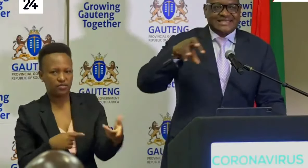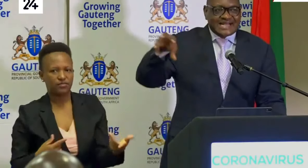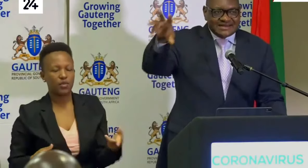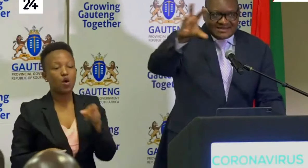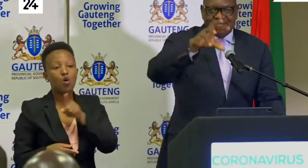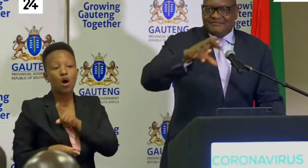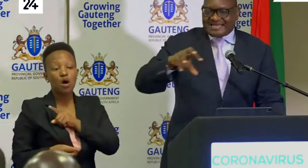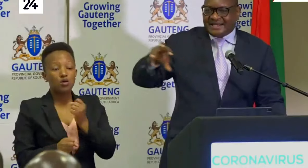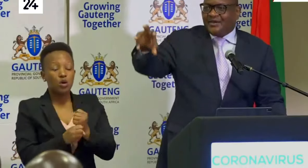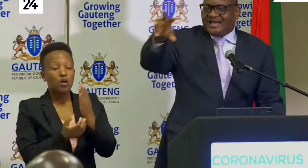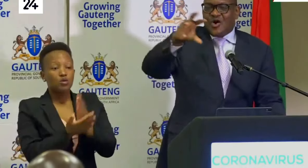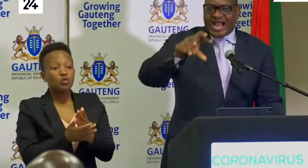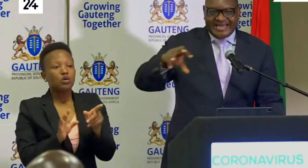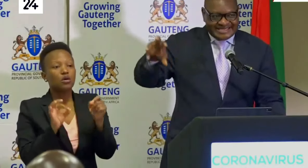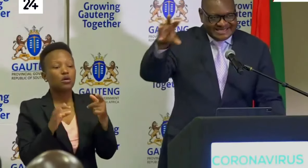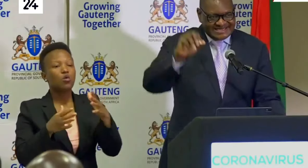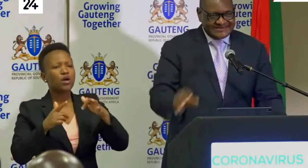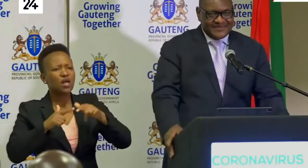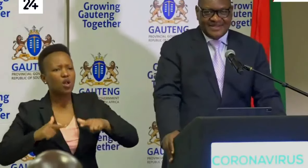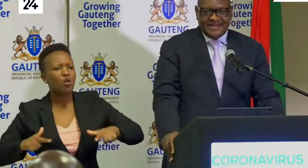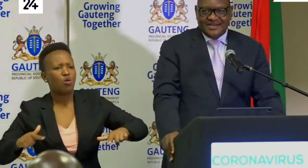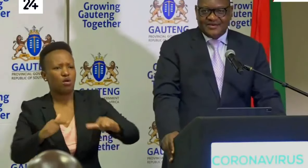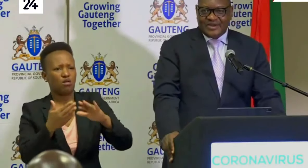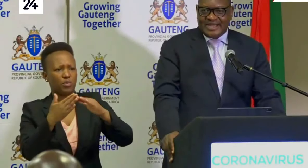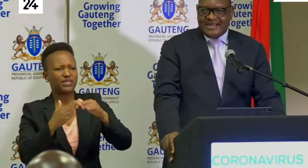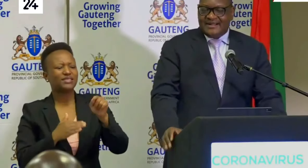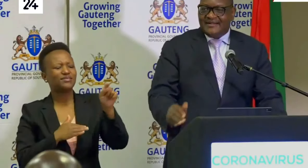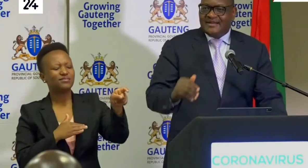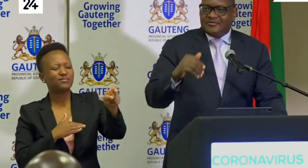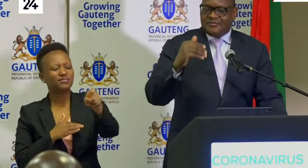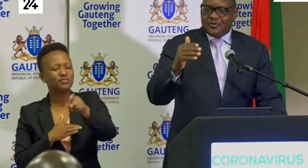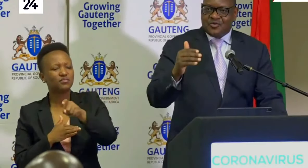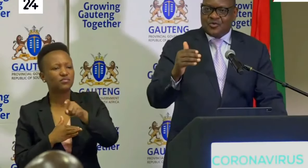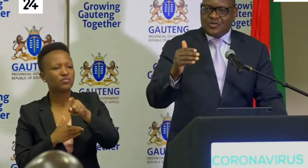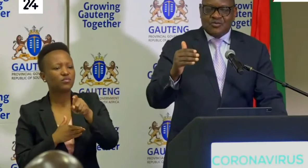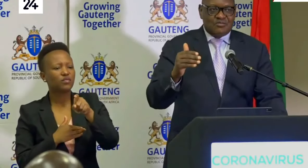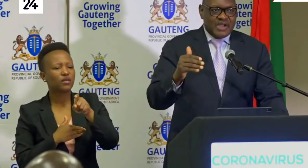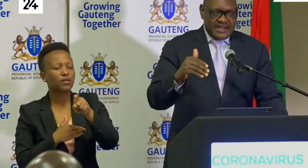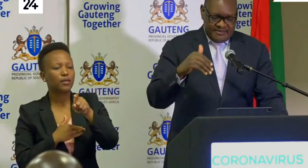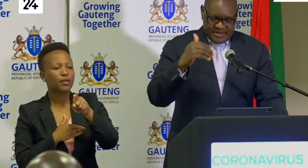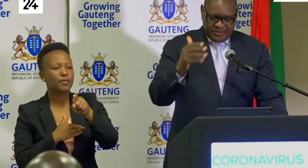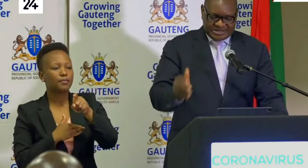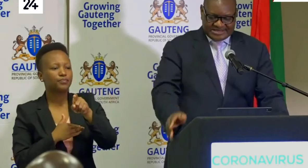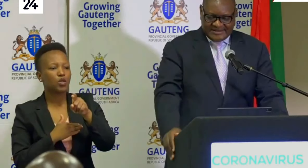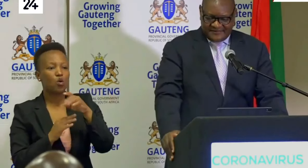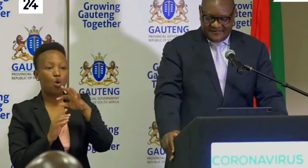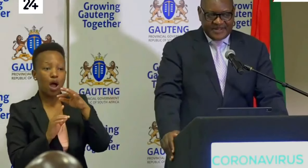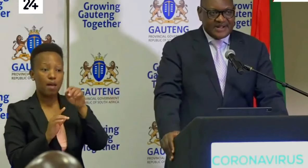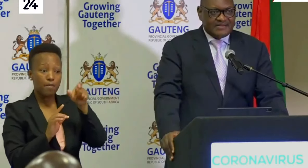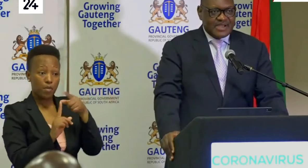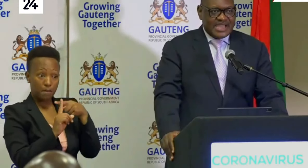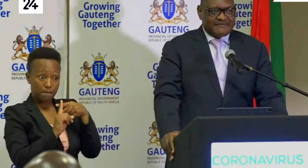encircle particular localities where people who may be positive